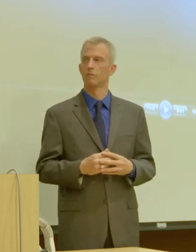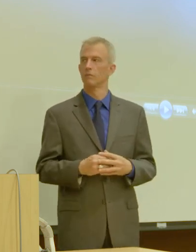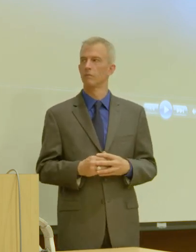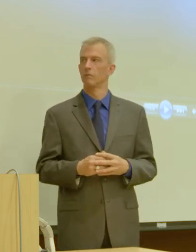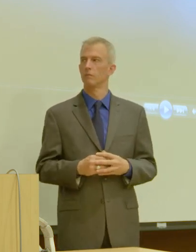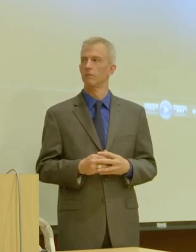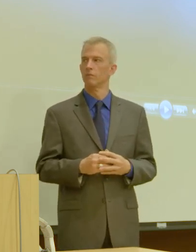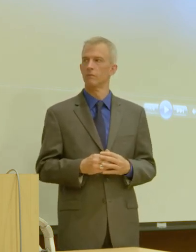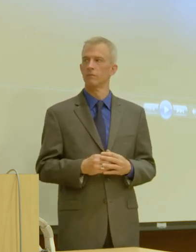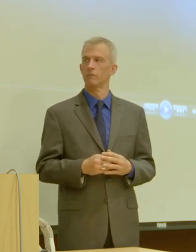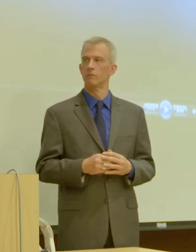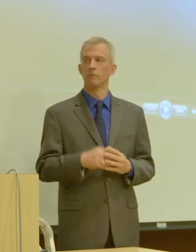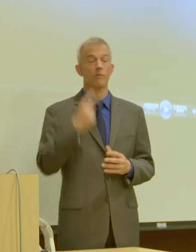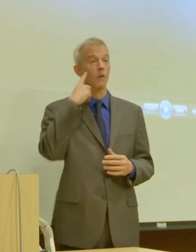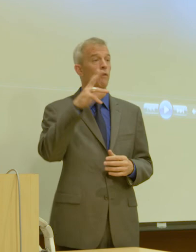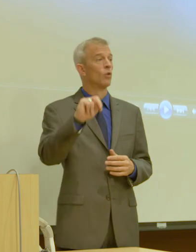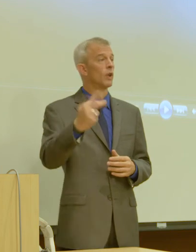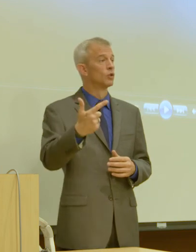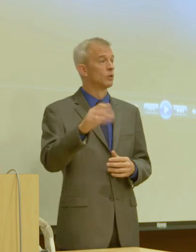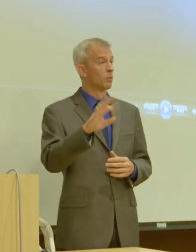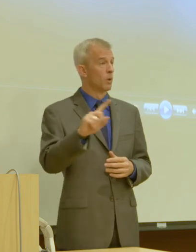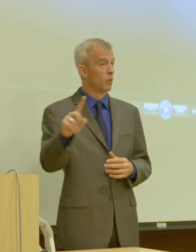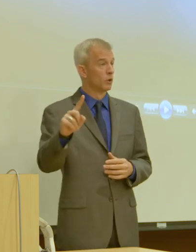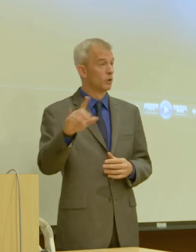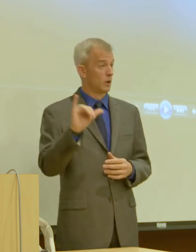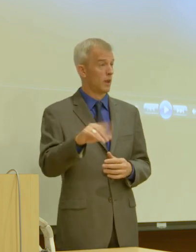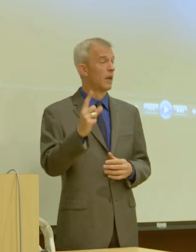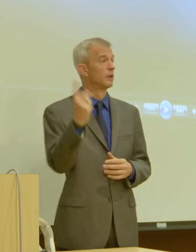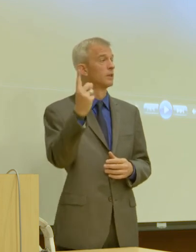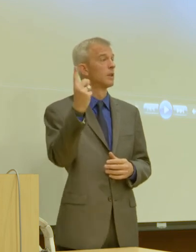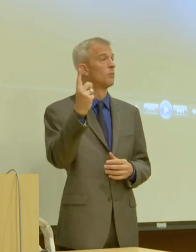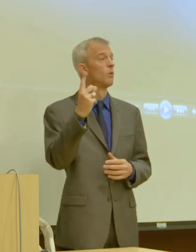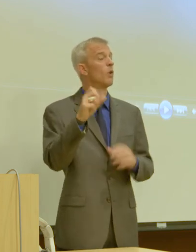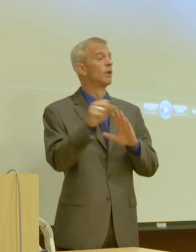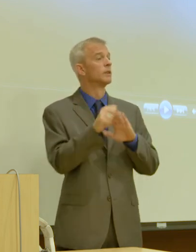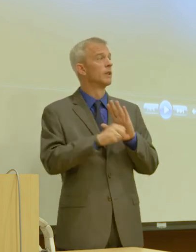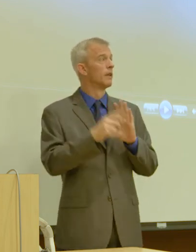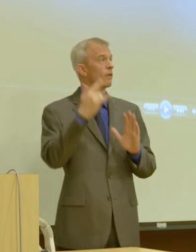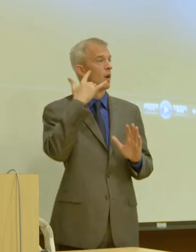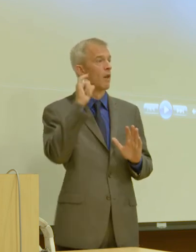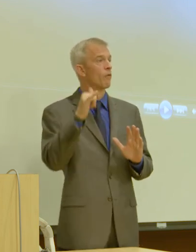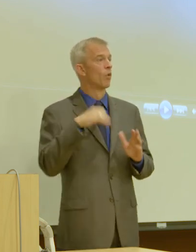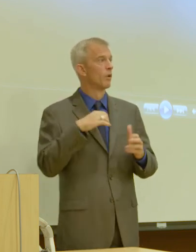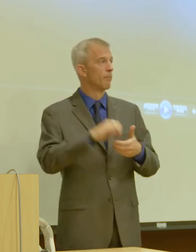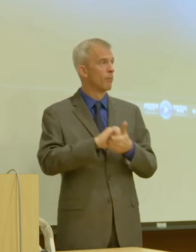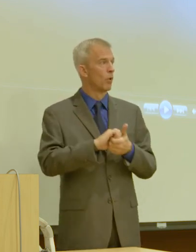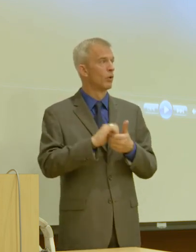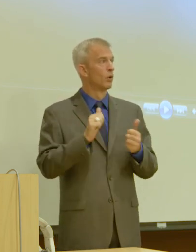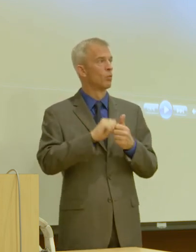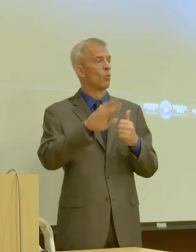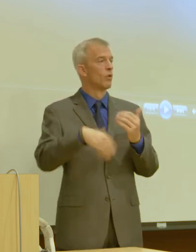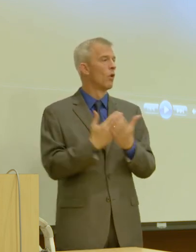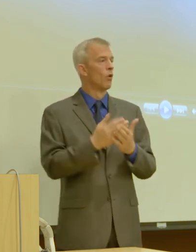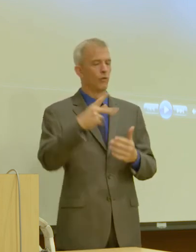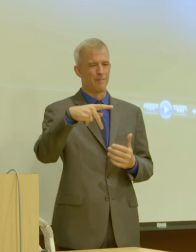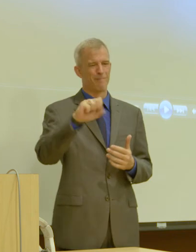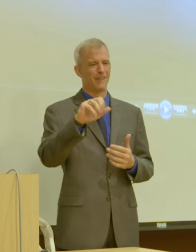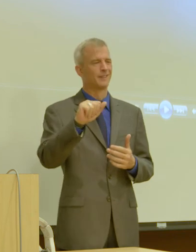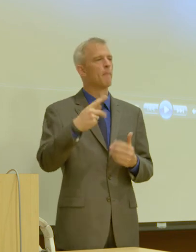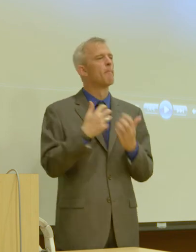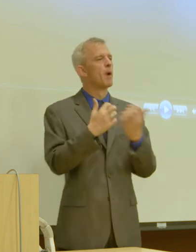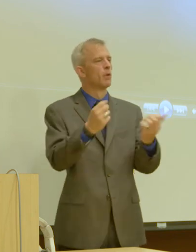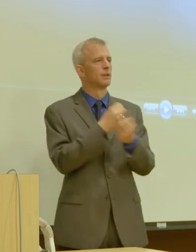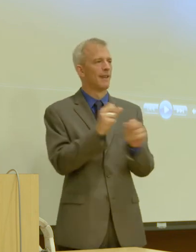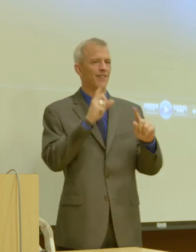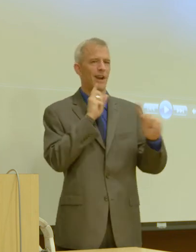And as far as Next Gen 9-1-1, that is something that the State of California, in partnership with all of the public safety answering points up